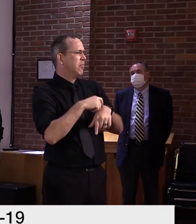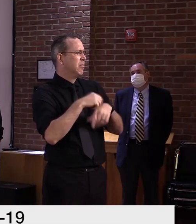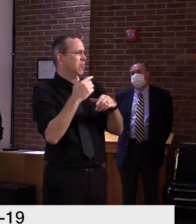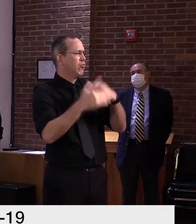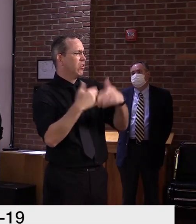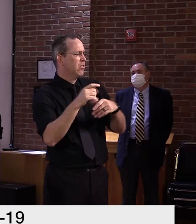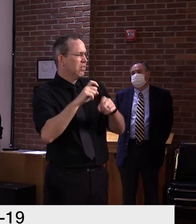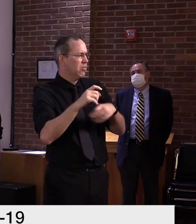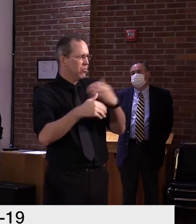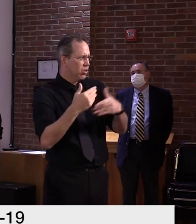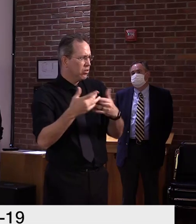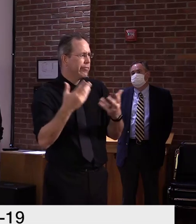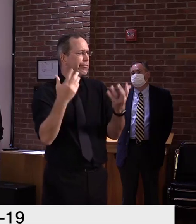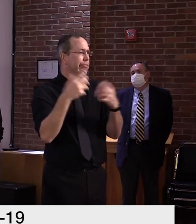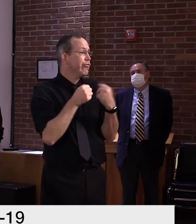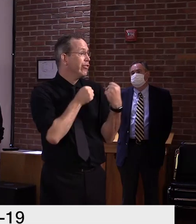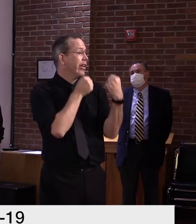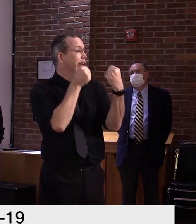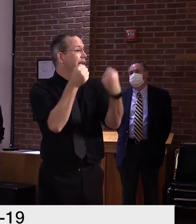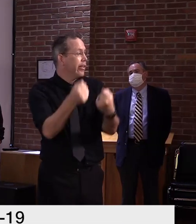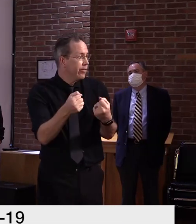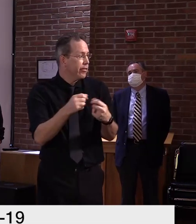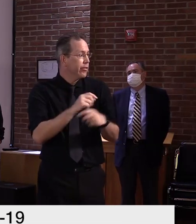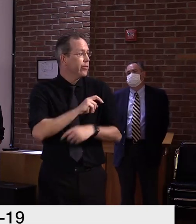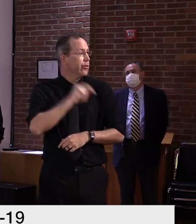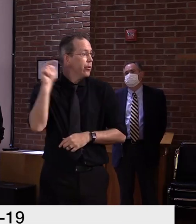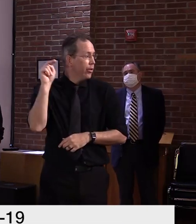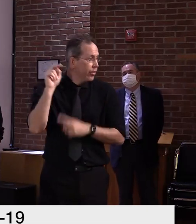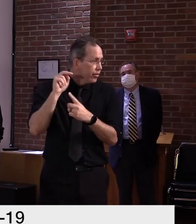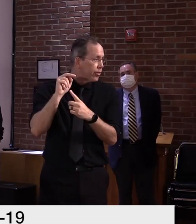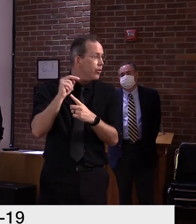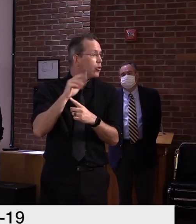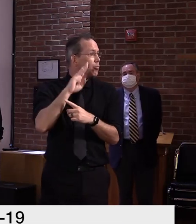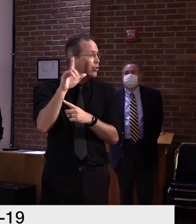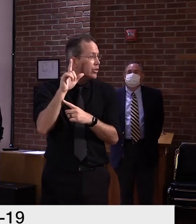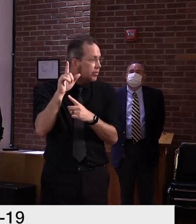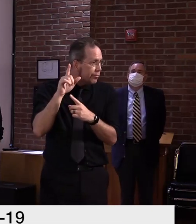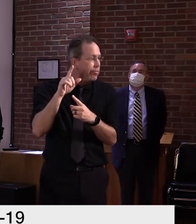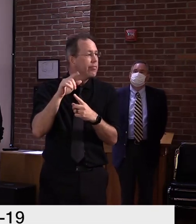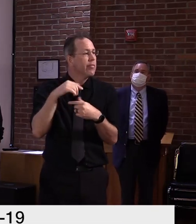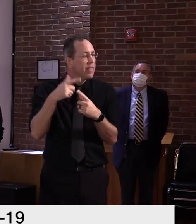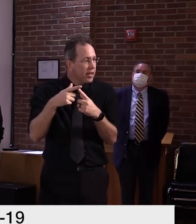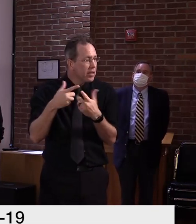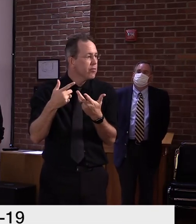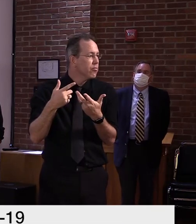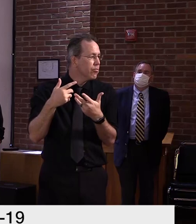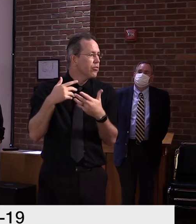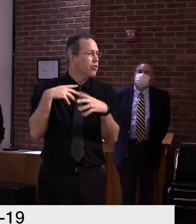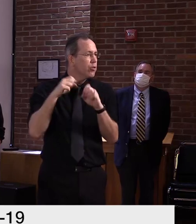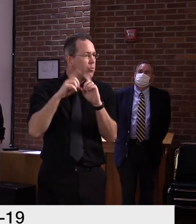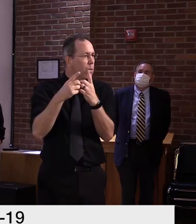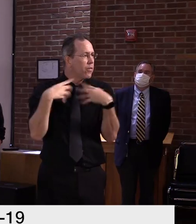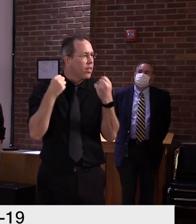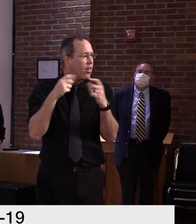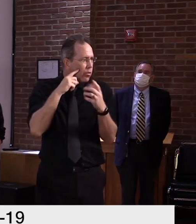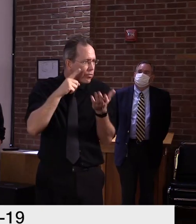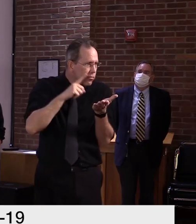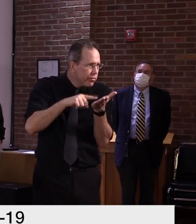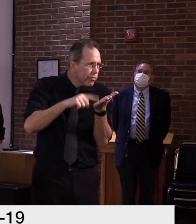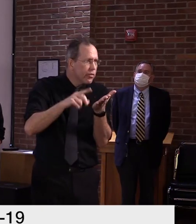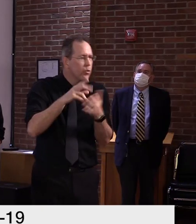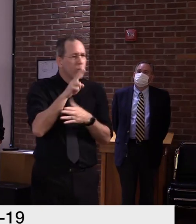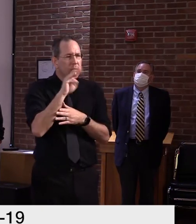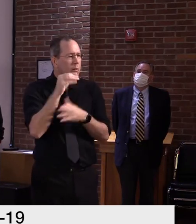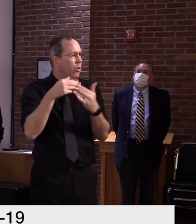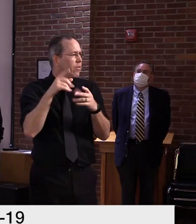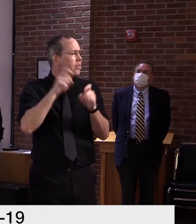to either the public health lab or the UVM lab, and then it has to be run as an assay. And